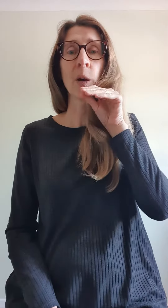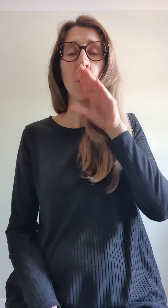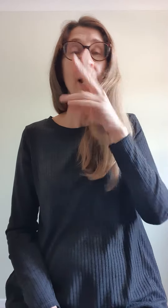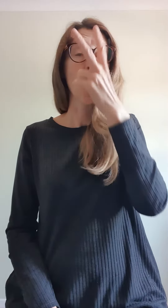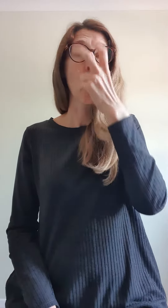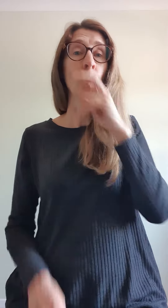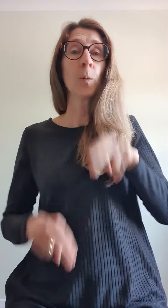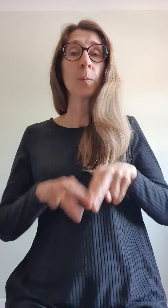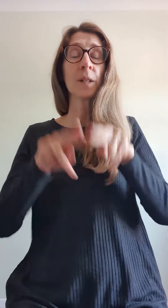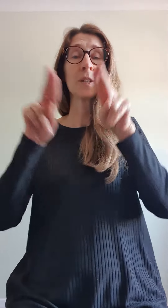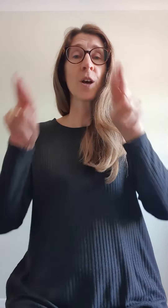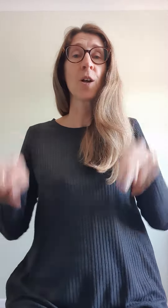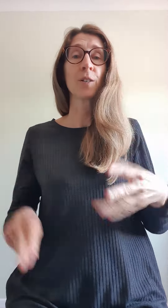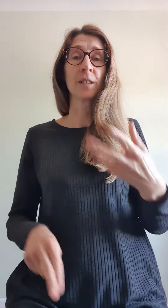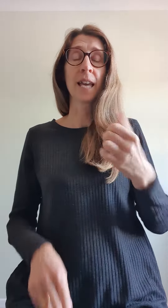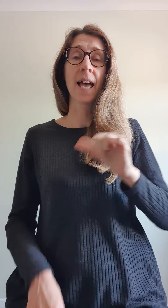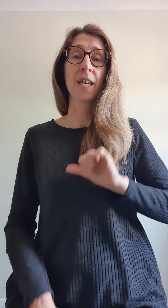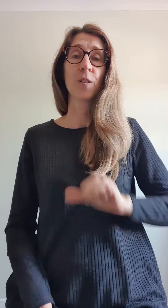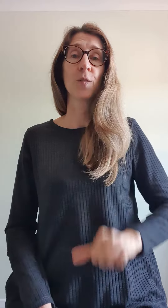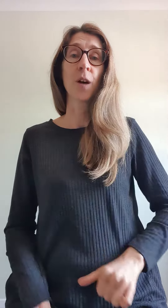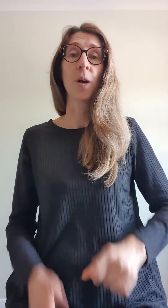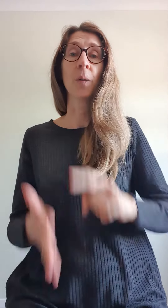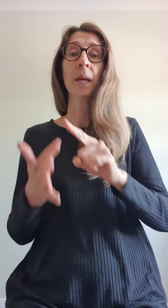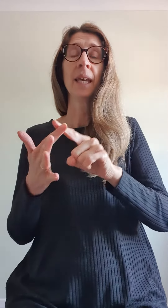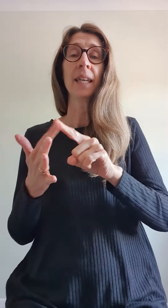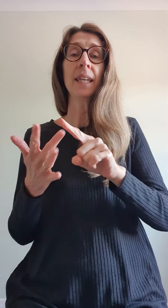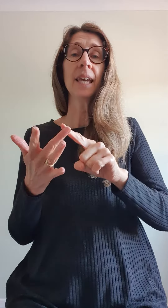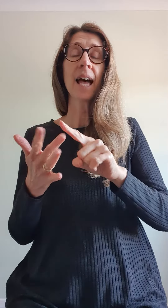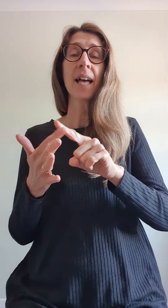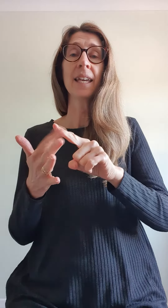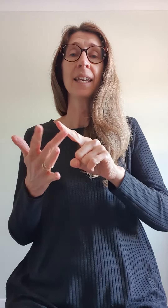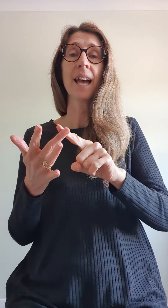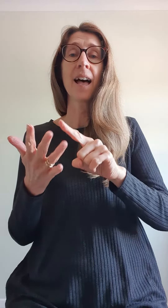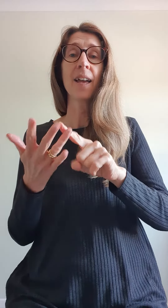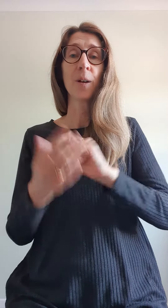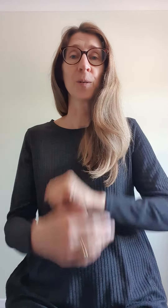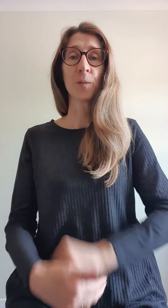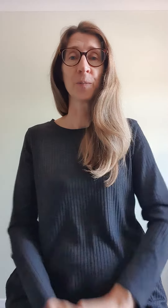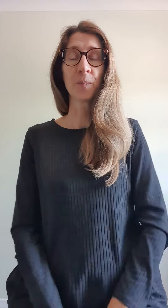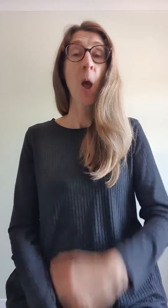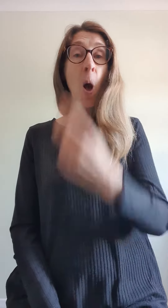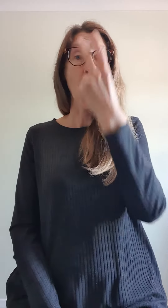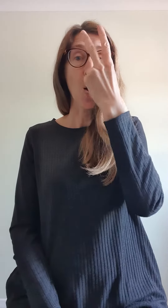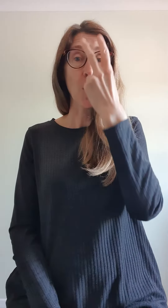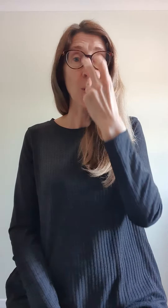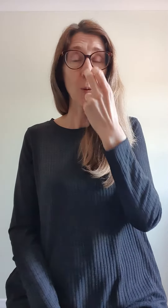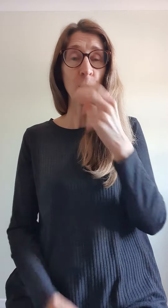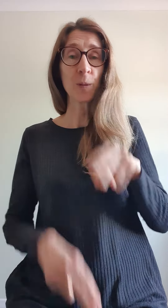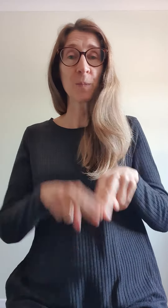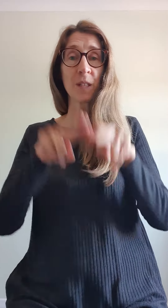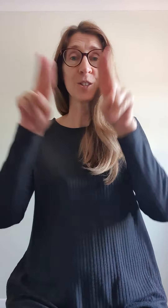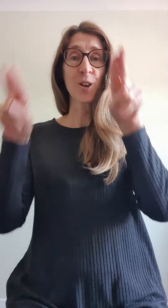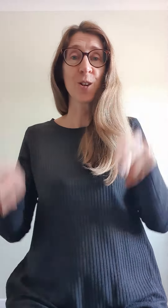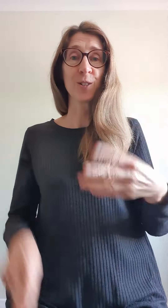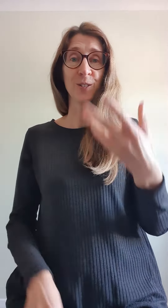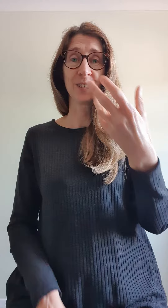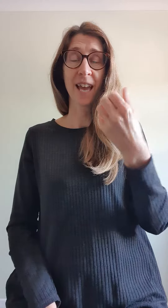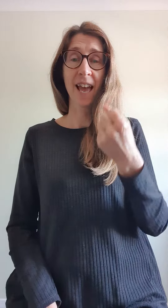quack. Old Macdonald had a farm, E-I-E-I-O, Old Macdonald had